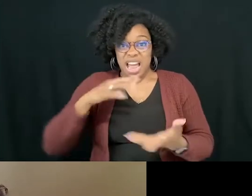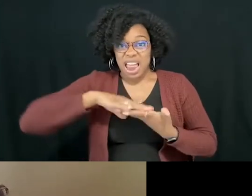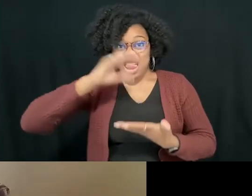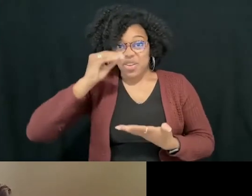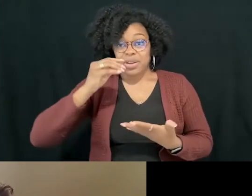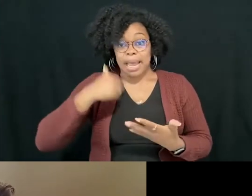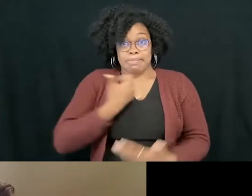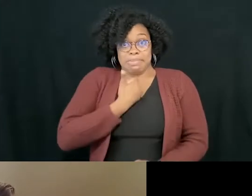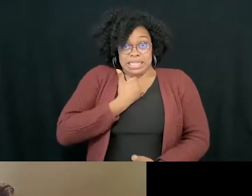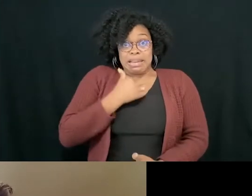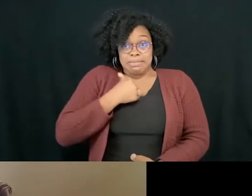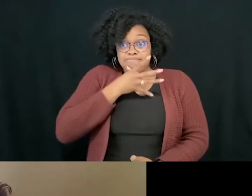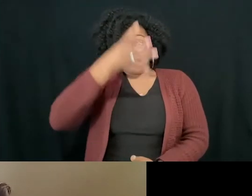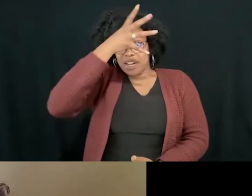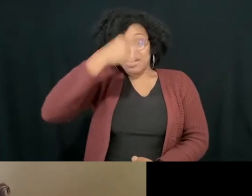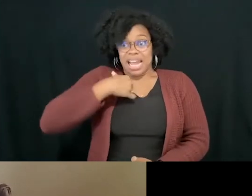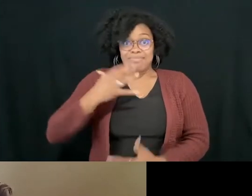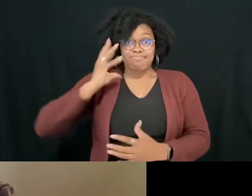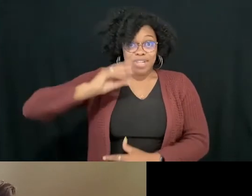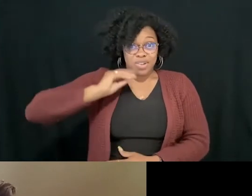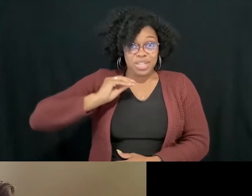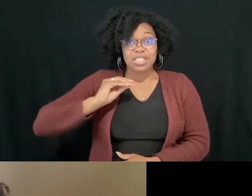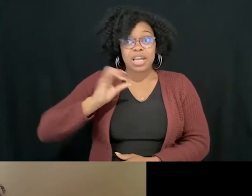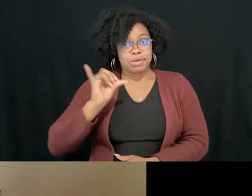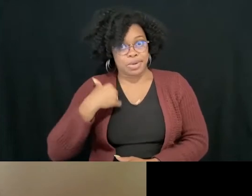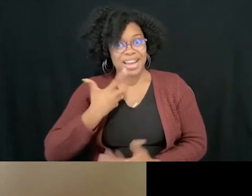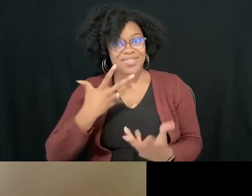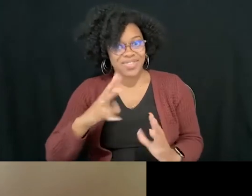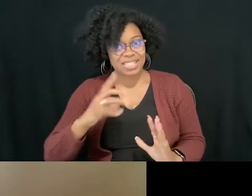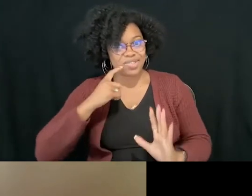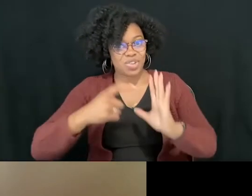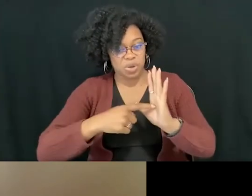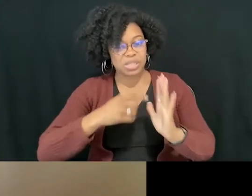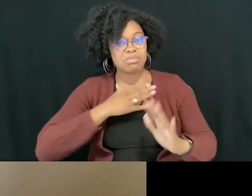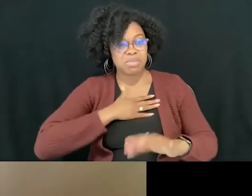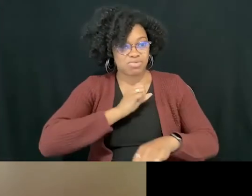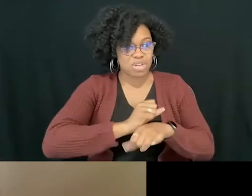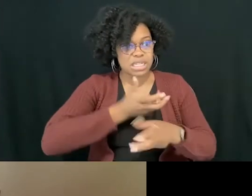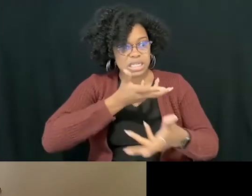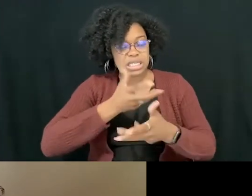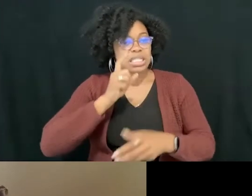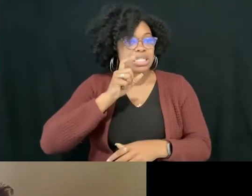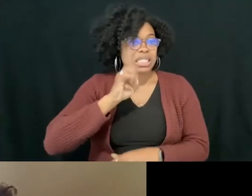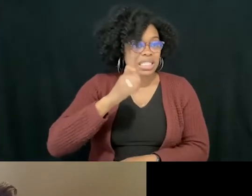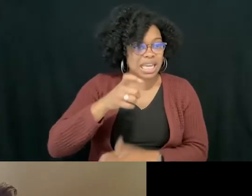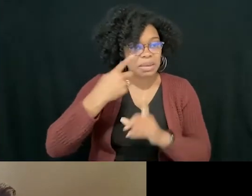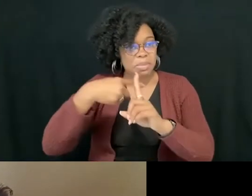myself as a parent, and then I have absolutely seen that reflected in this work with sex positive families, is that parents need to know